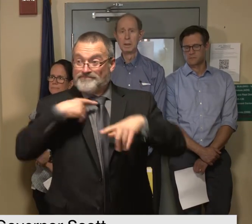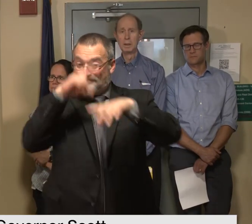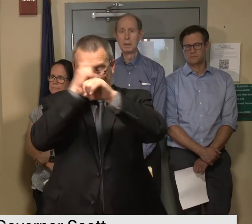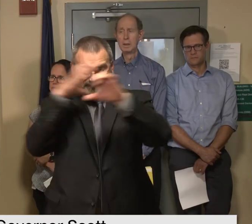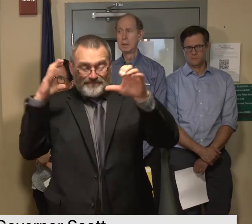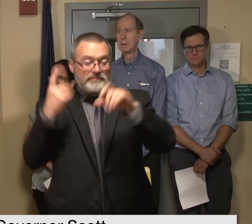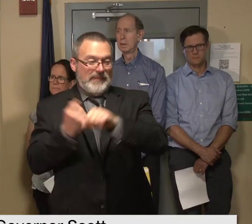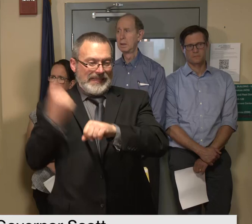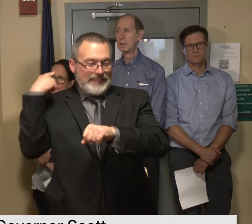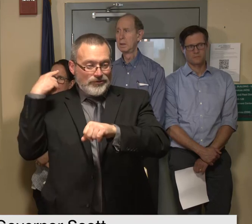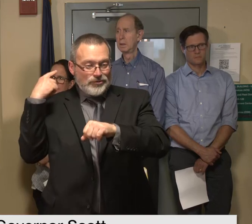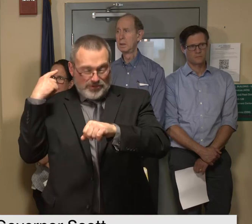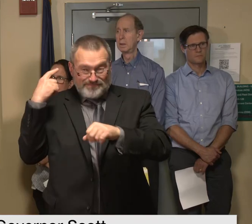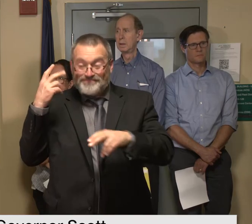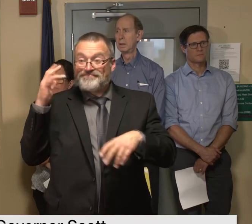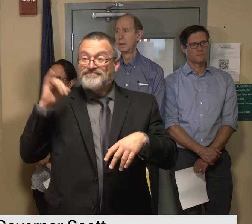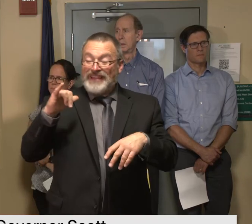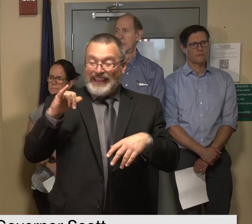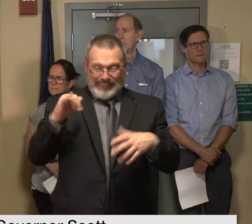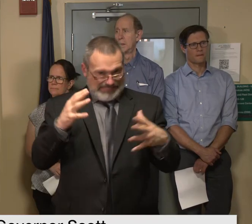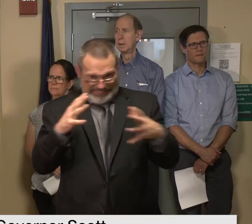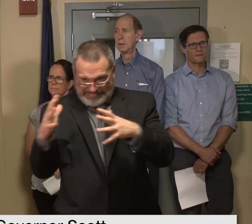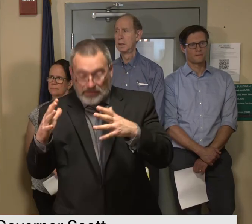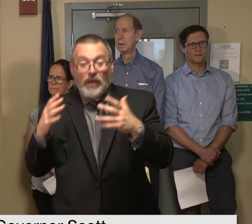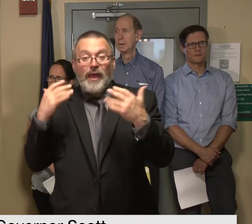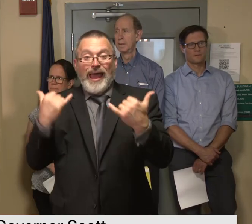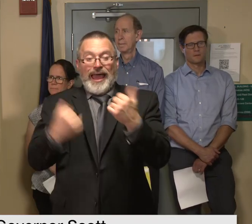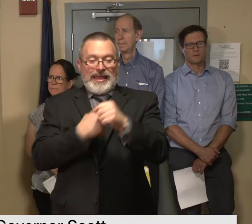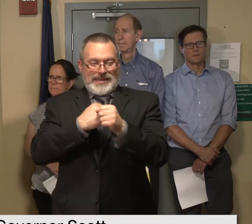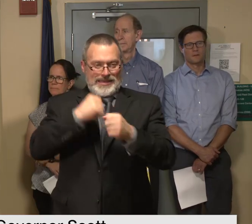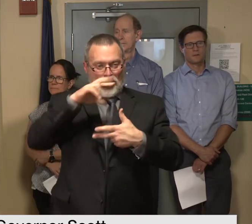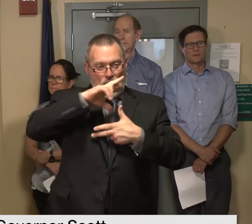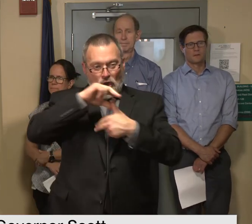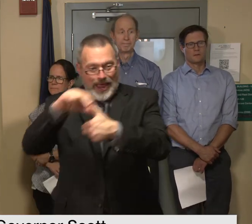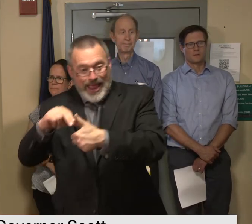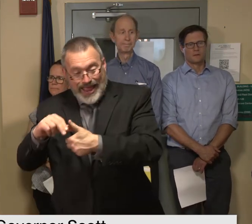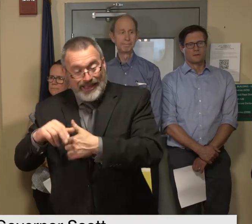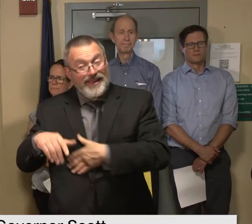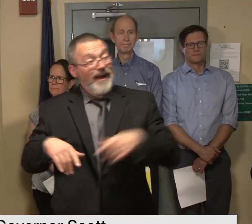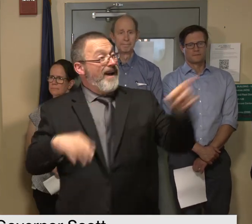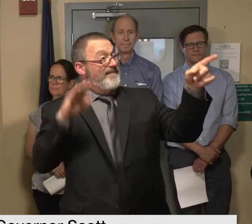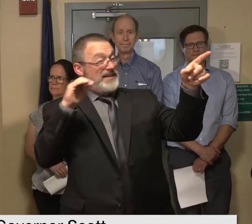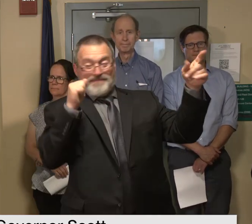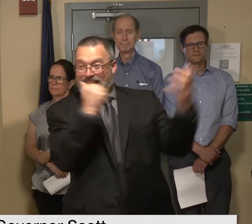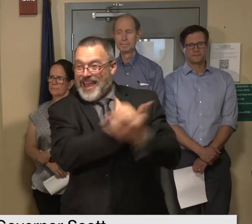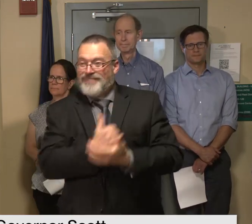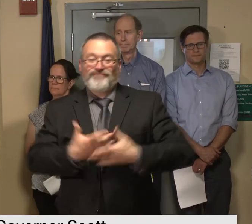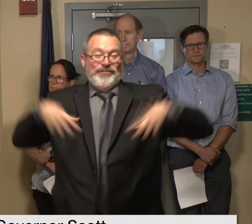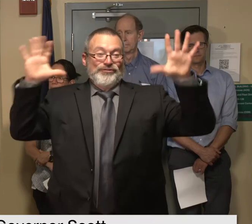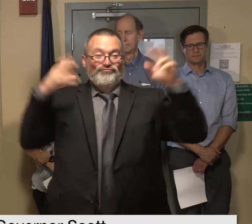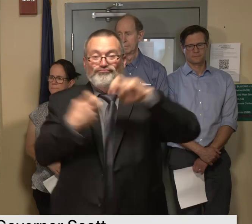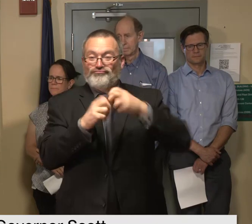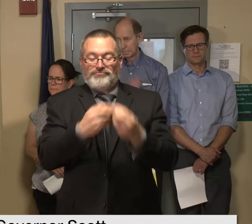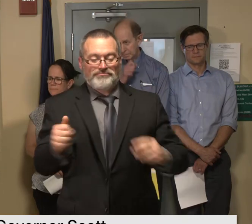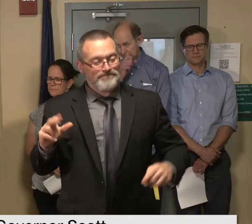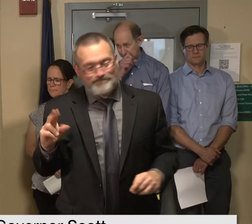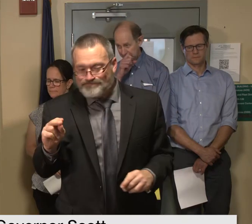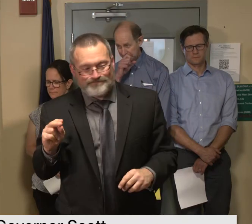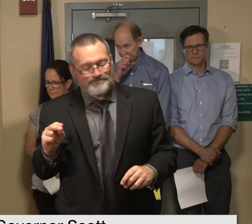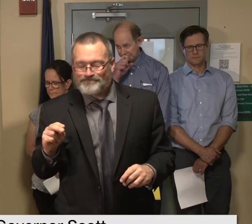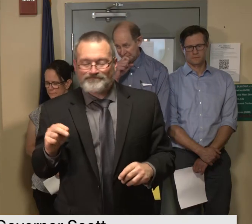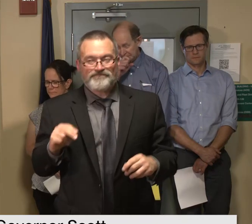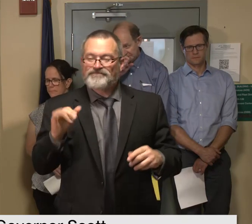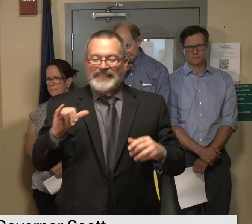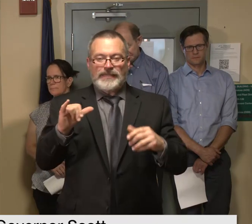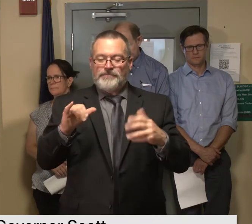irene fema doesn't solve all your problems especially with individual assistance so when